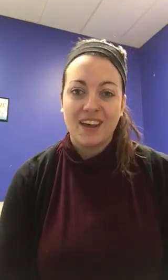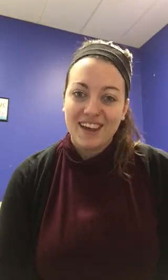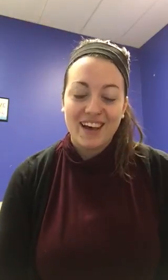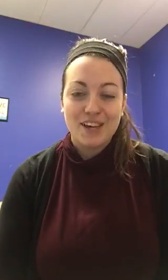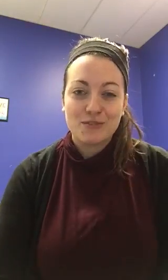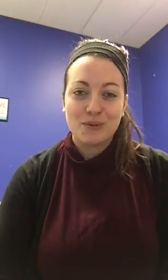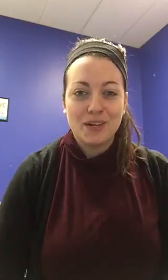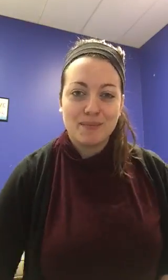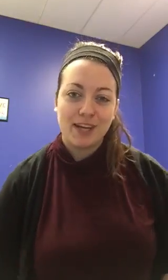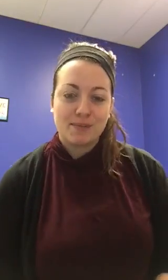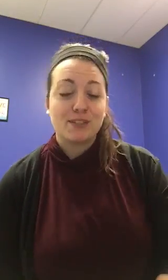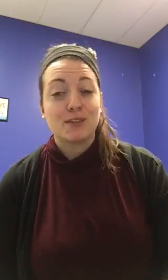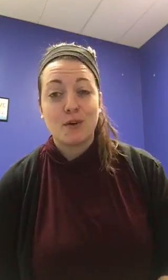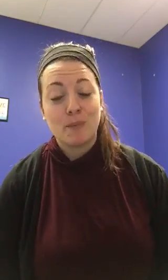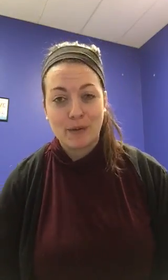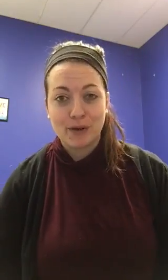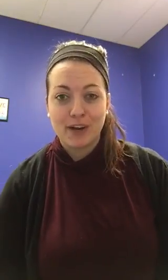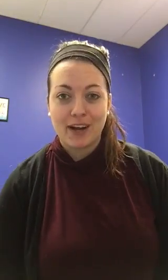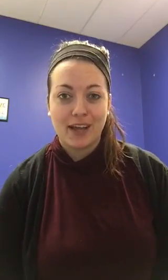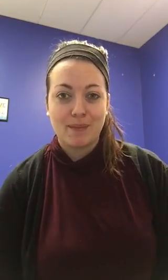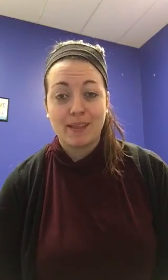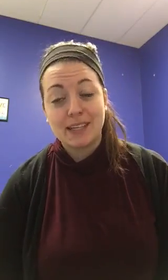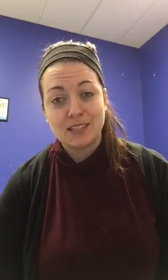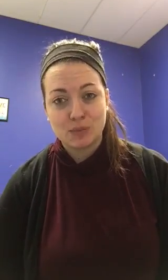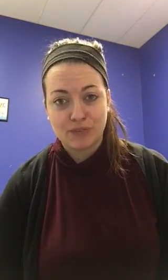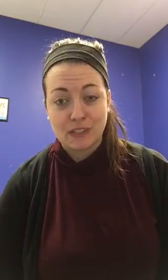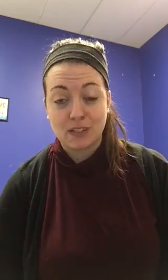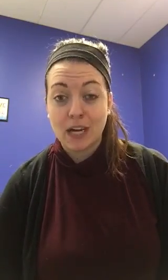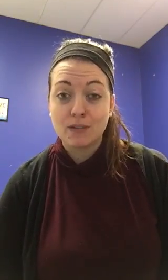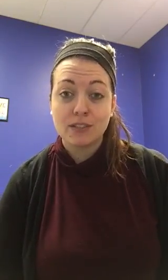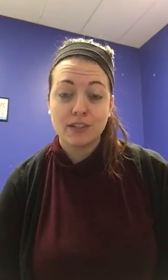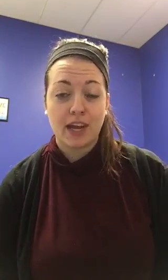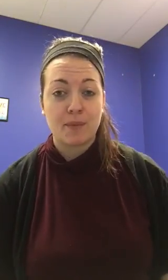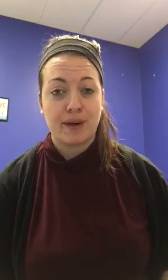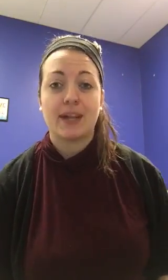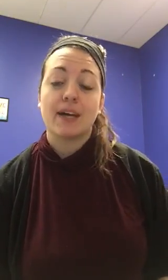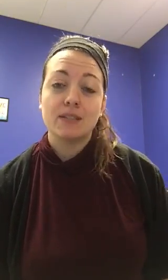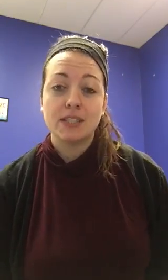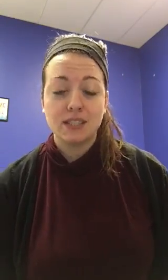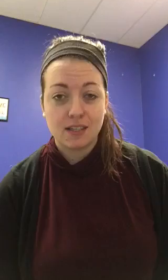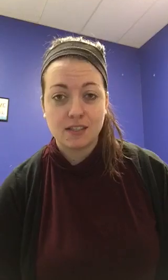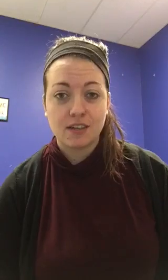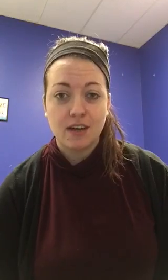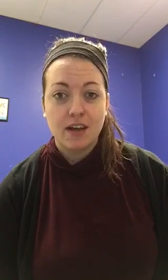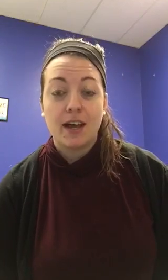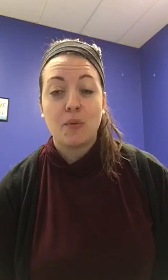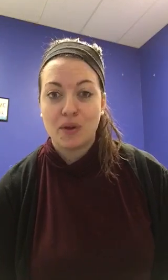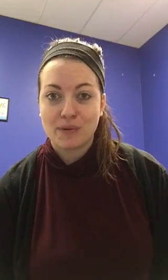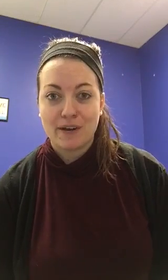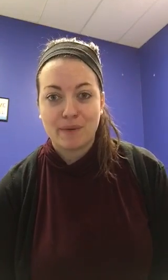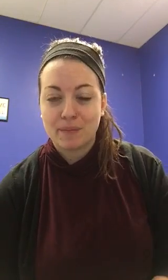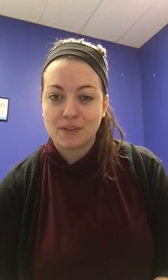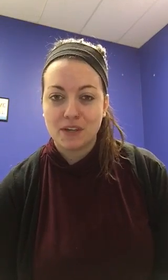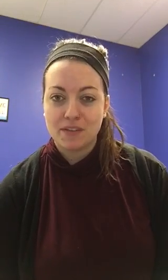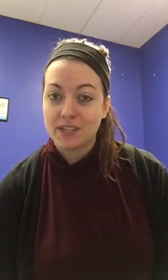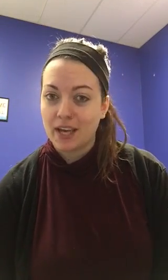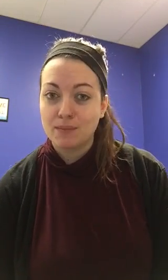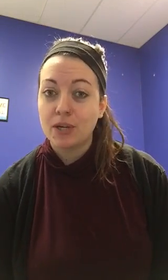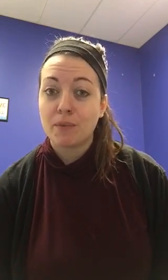Hi everyone, my name is Nicole Bowker. I am a licensed professional counselor at Braden Counseling Center, and we are proud members of the DeKalb Chamber.